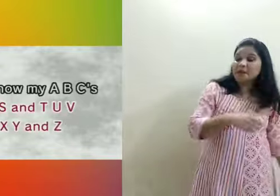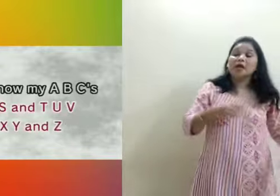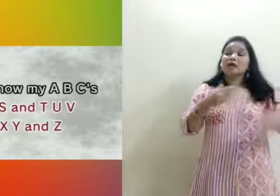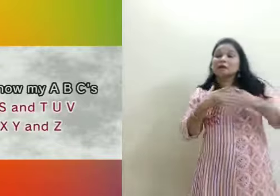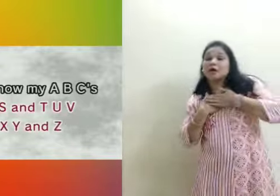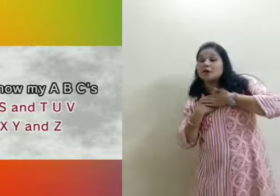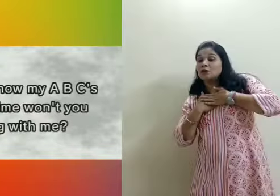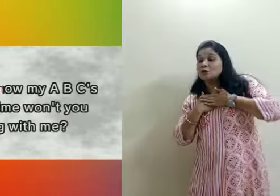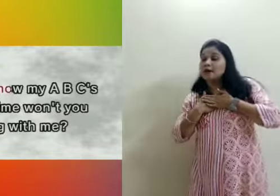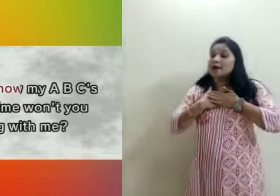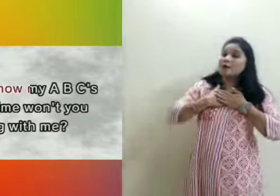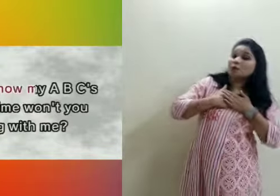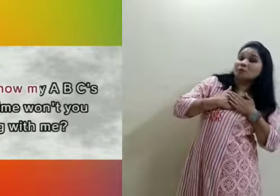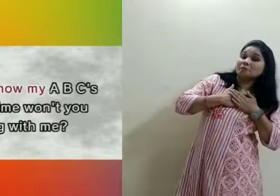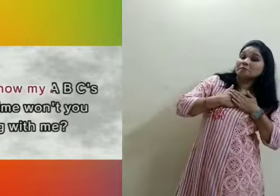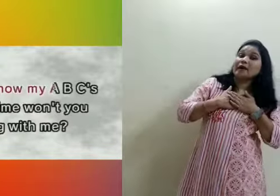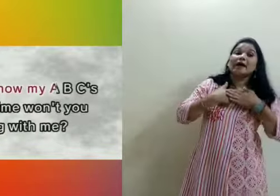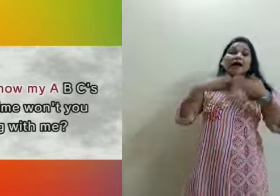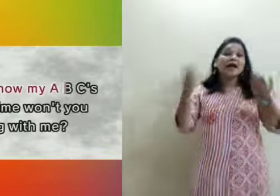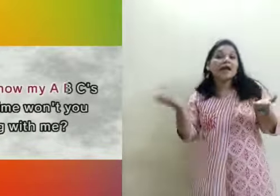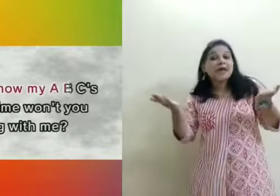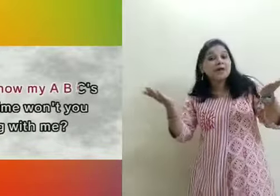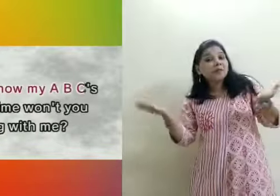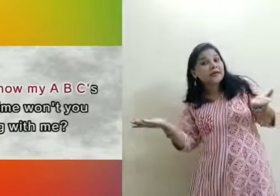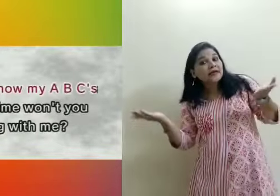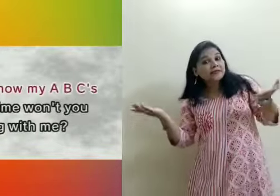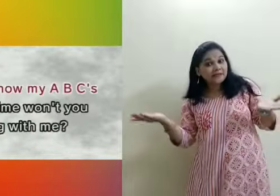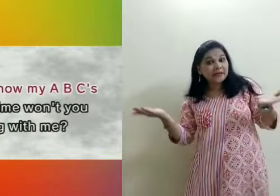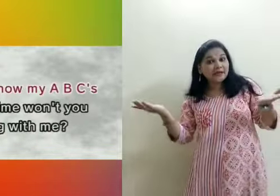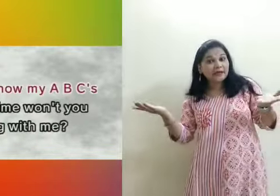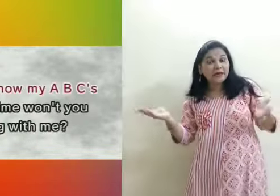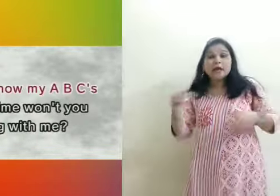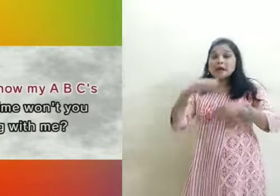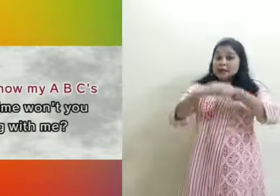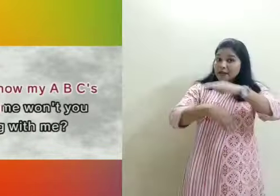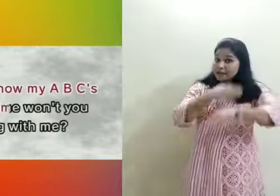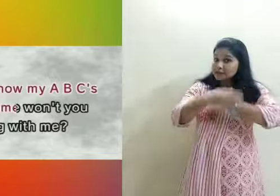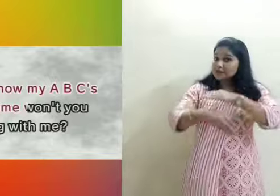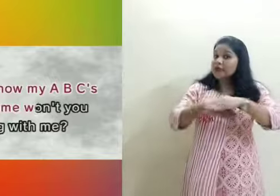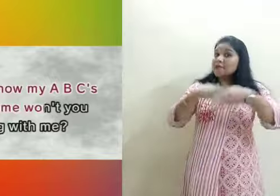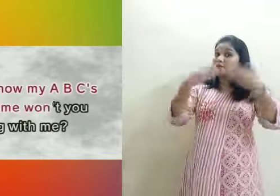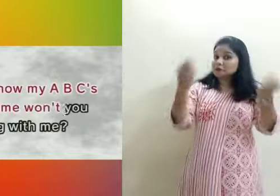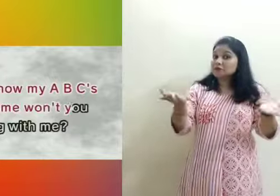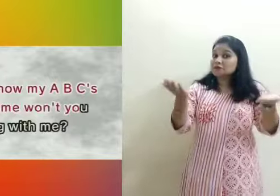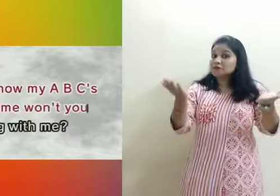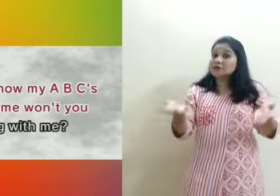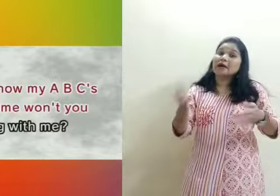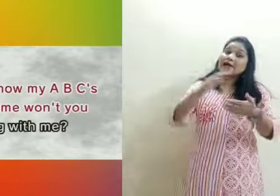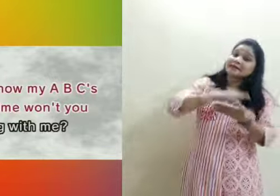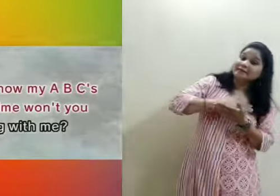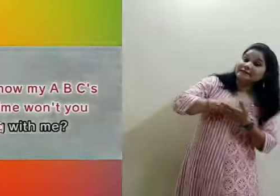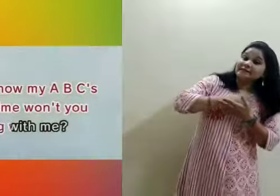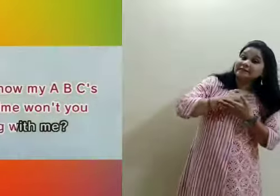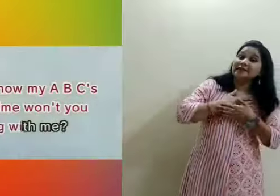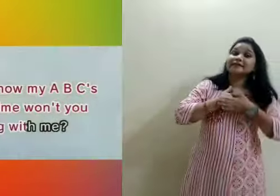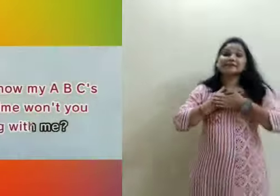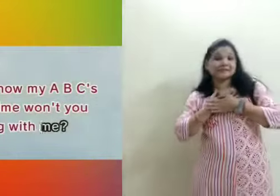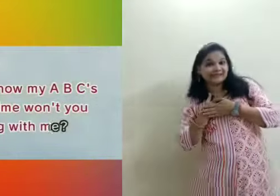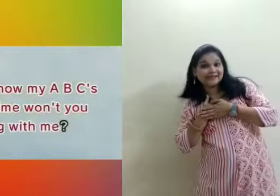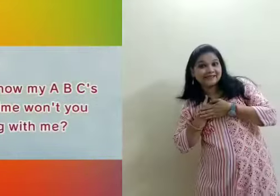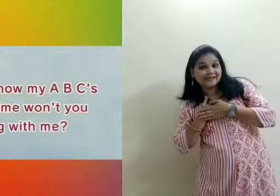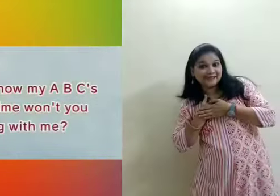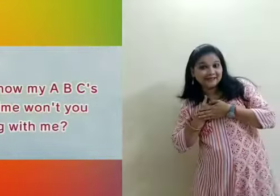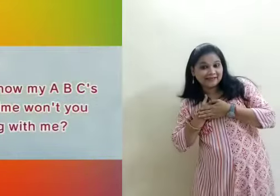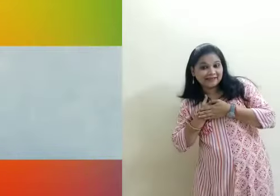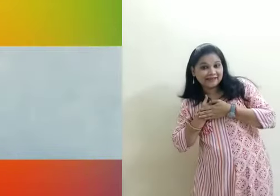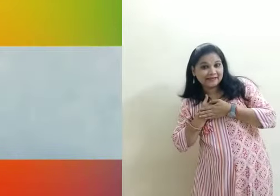Now I know my ABC makes dance and you sing with